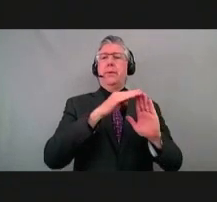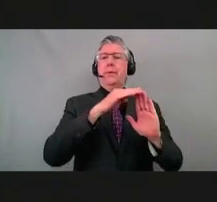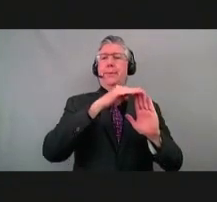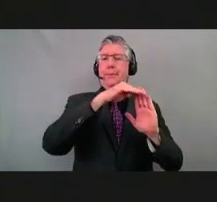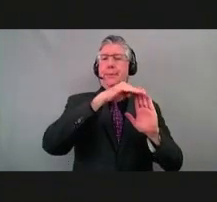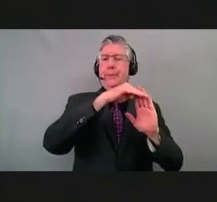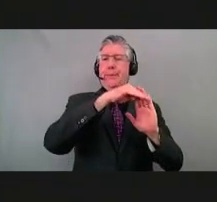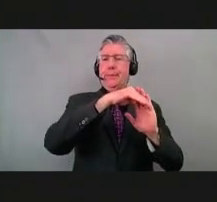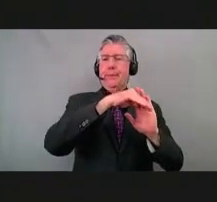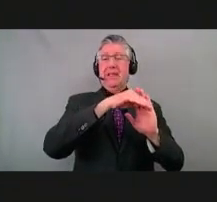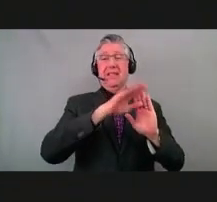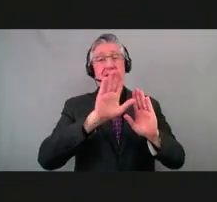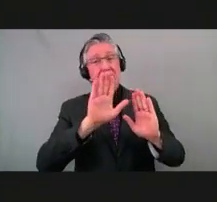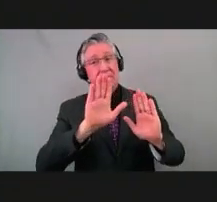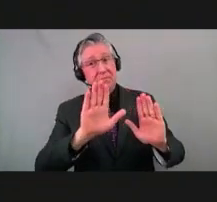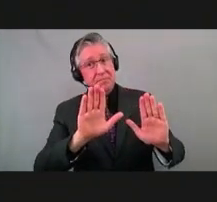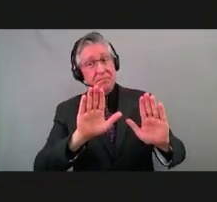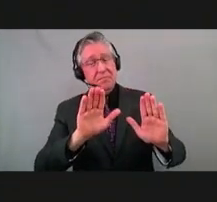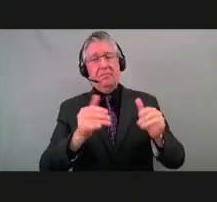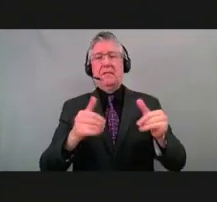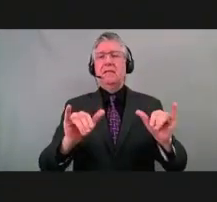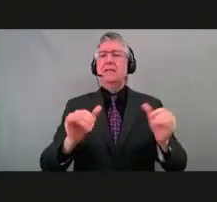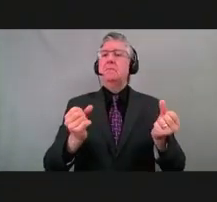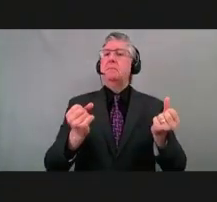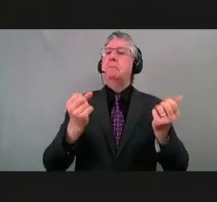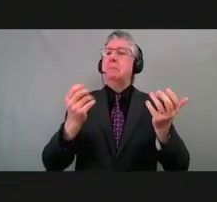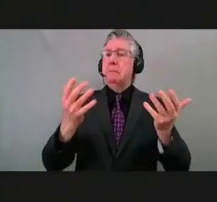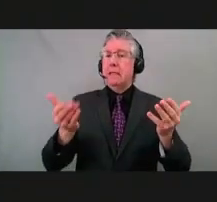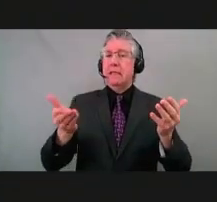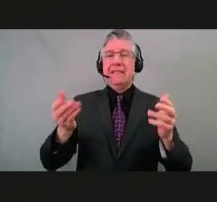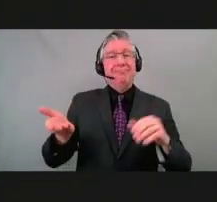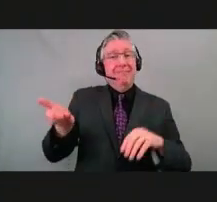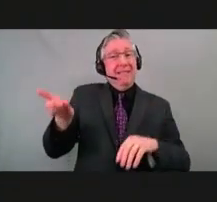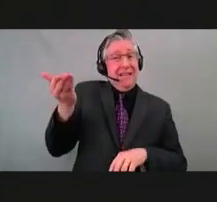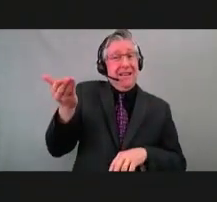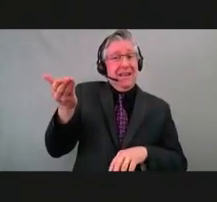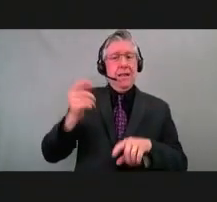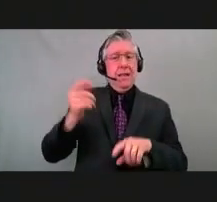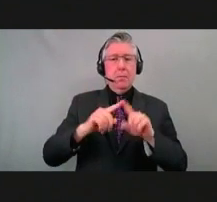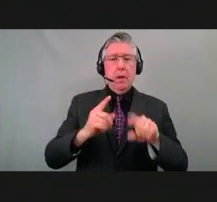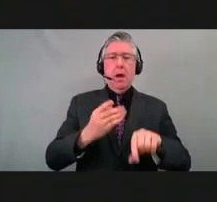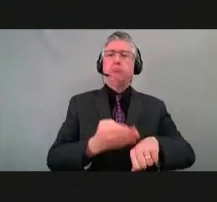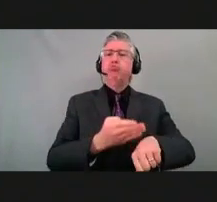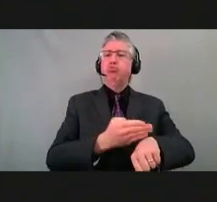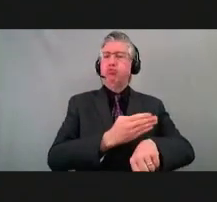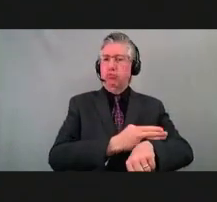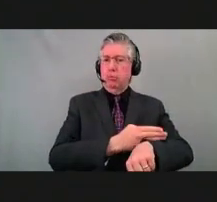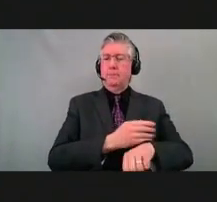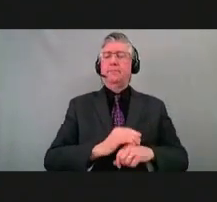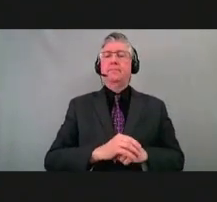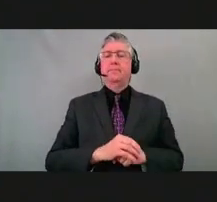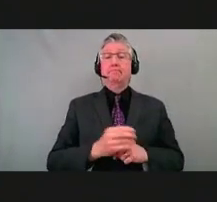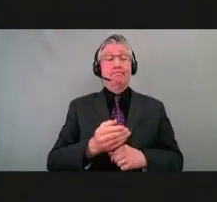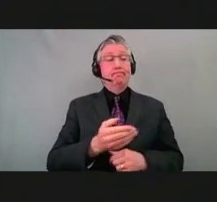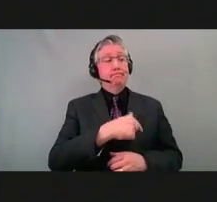to still be high. So lots of transmission still occurring, but obviously significant improvements being made. Next slide, please.